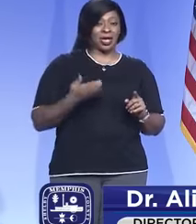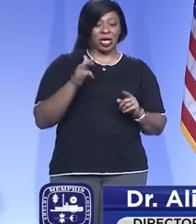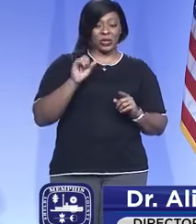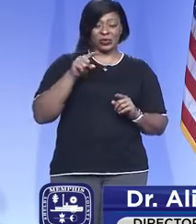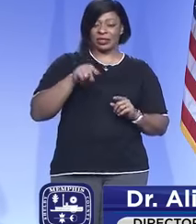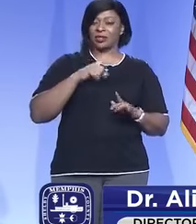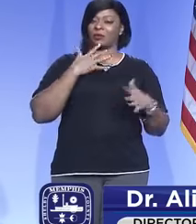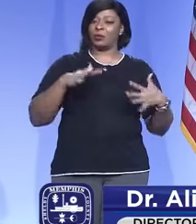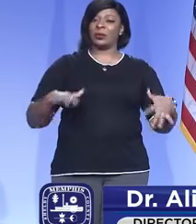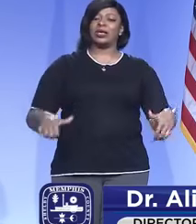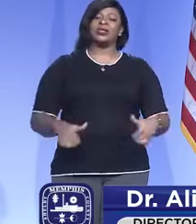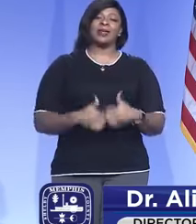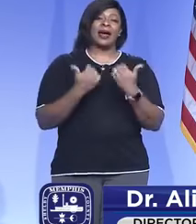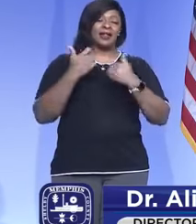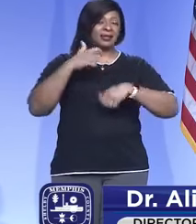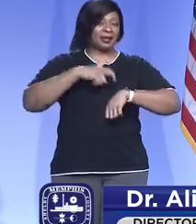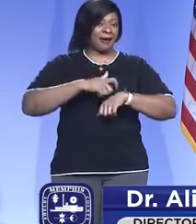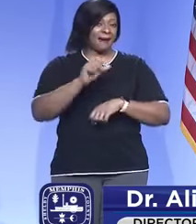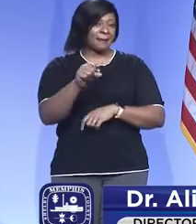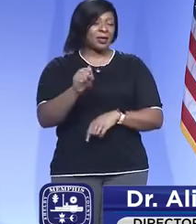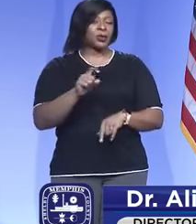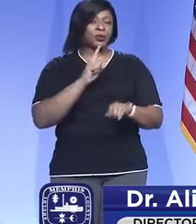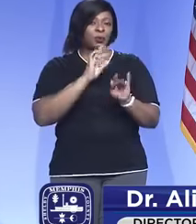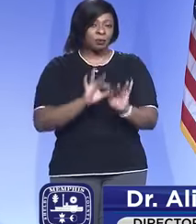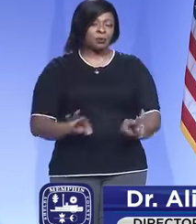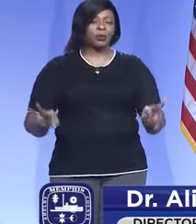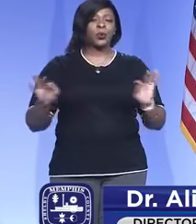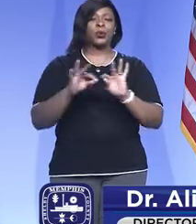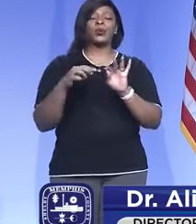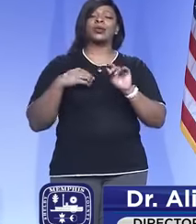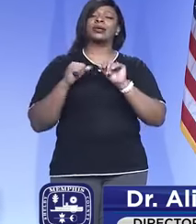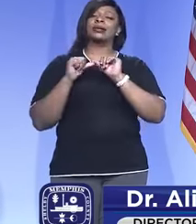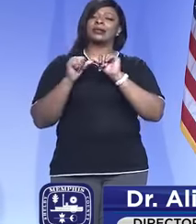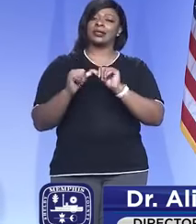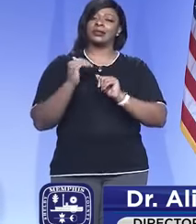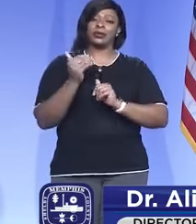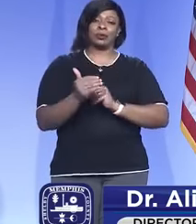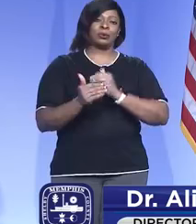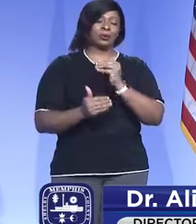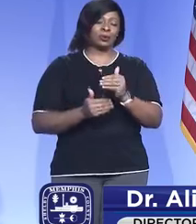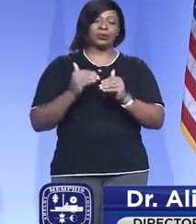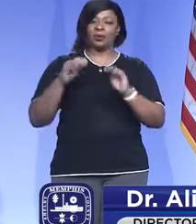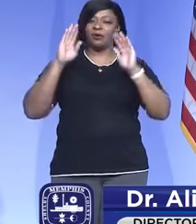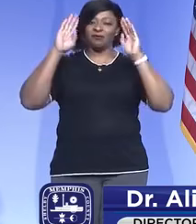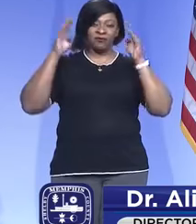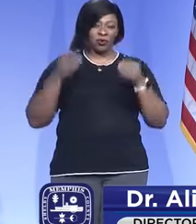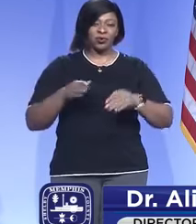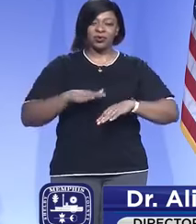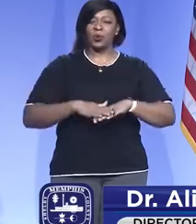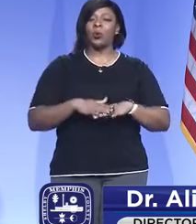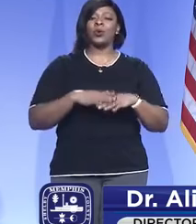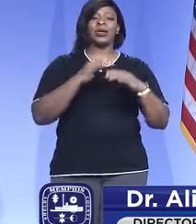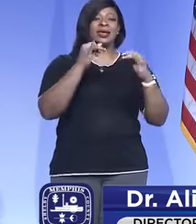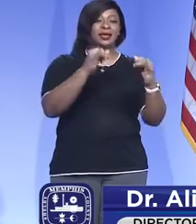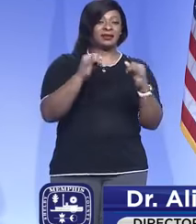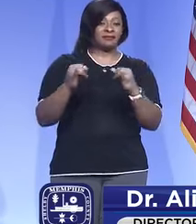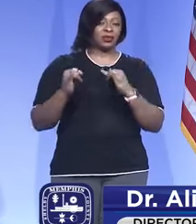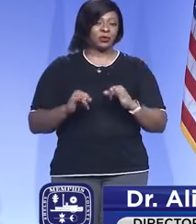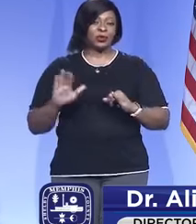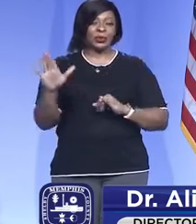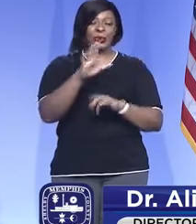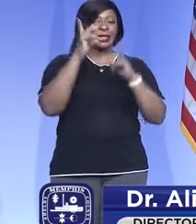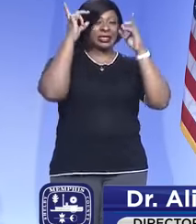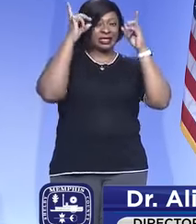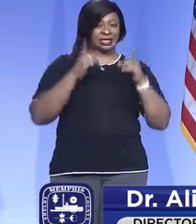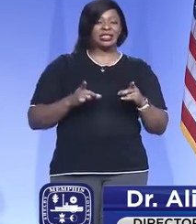very challenging time. And it's critical that we continue the course and focus really on individual decision